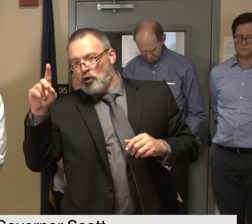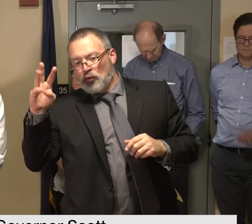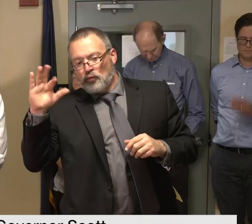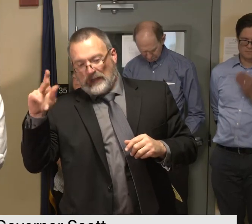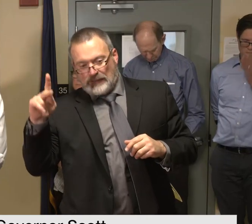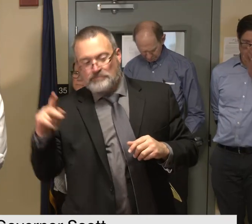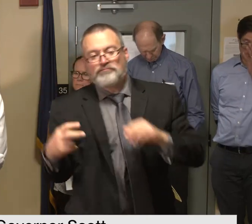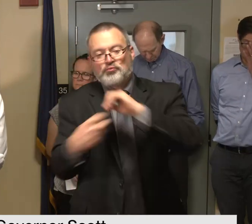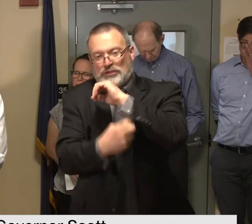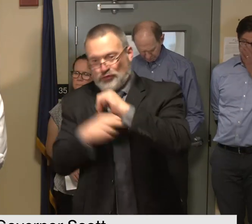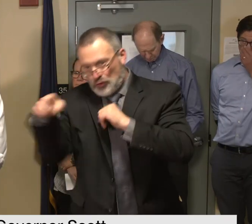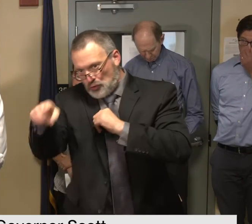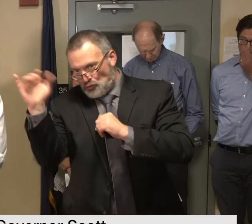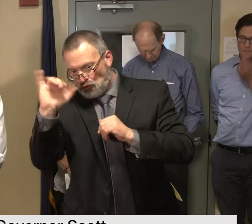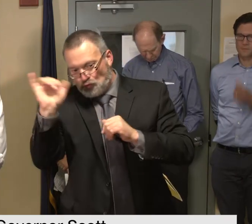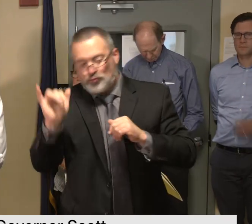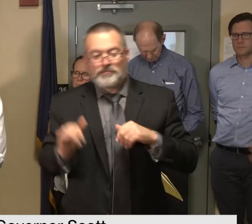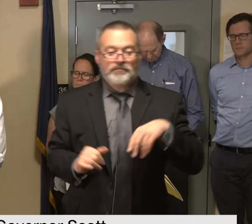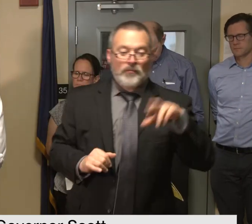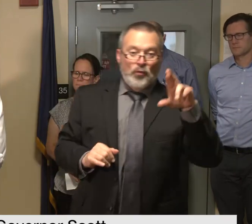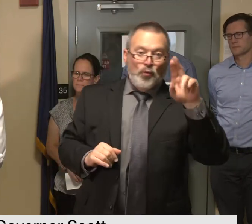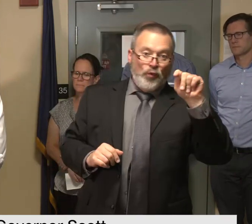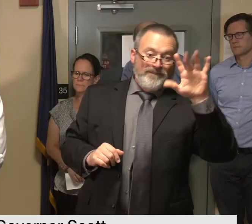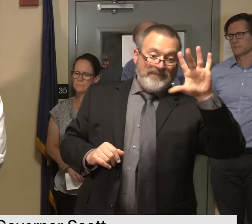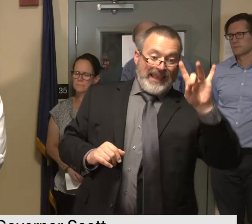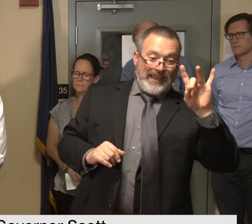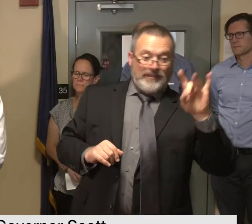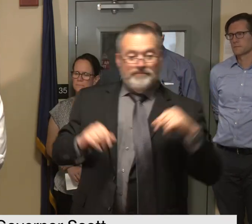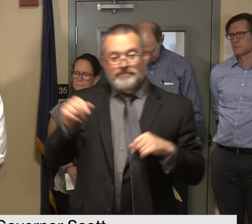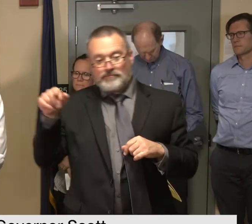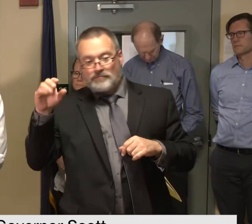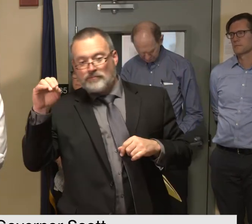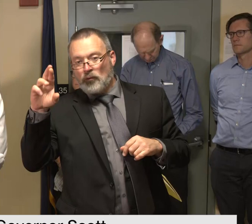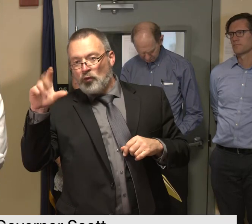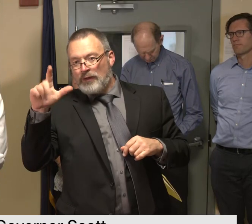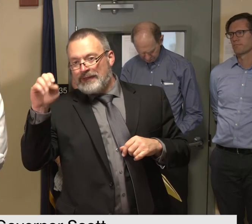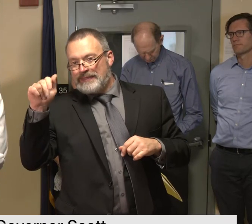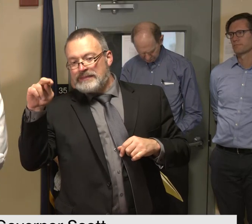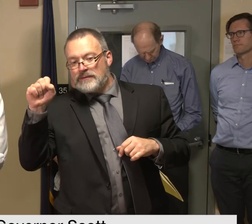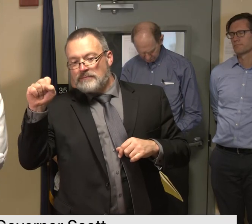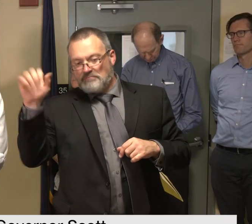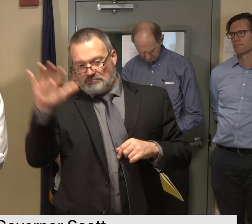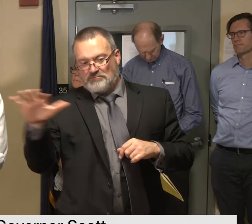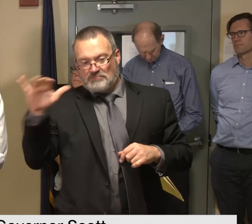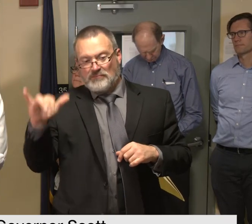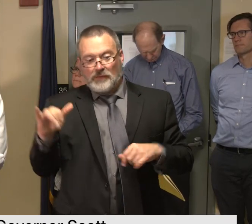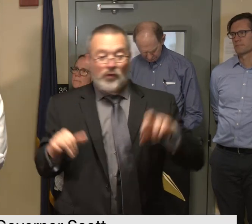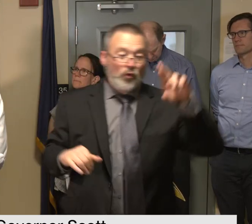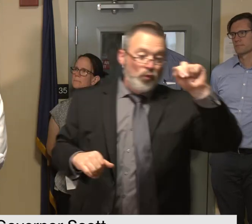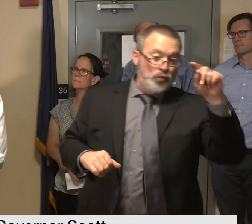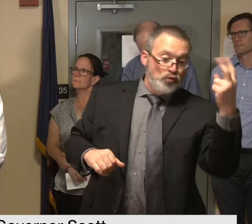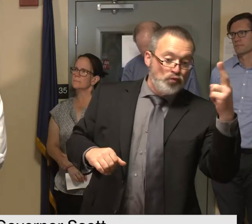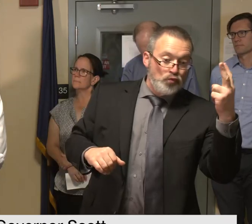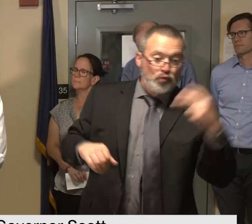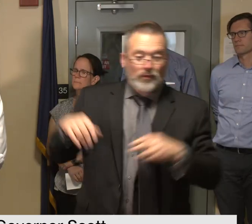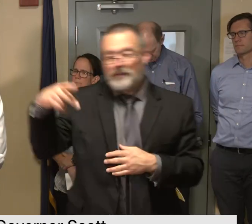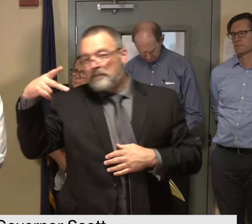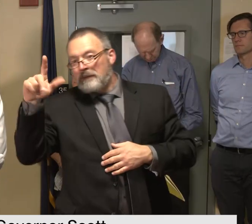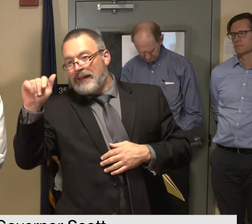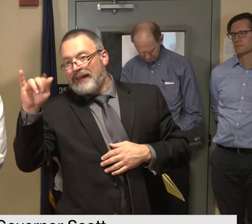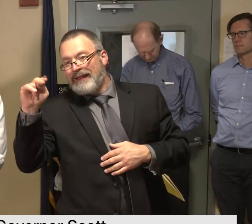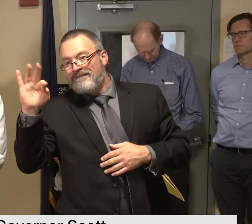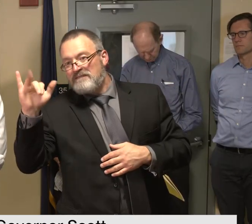route 58 route orleans route 2 in plainfield which